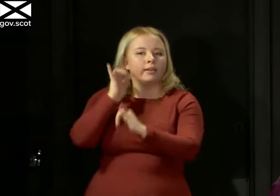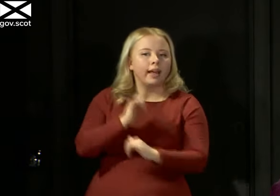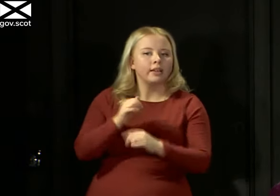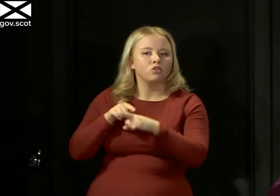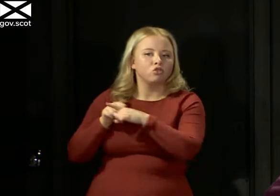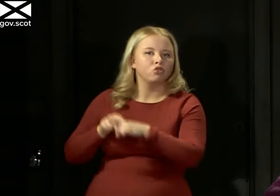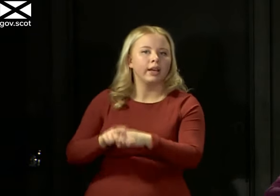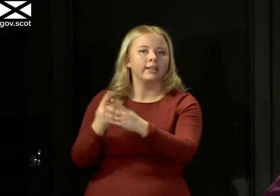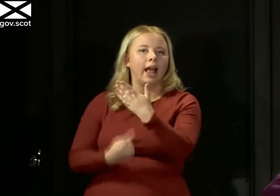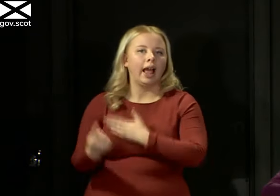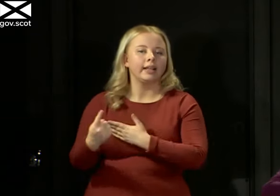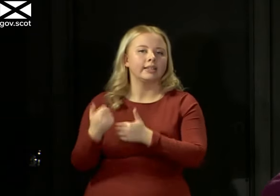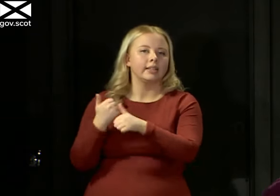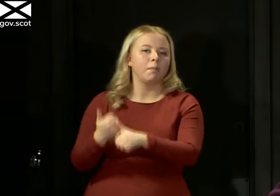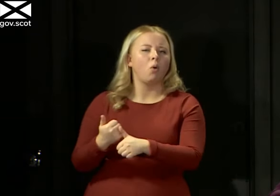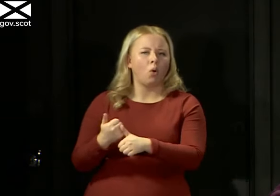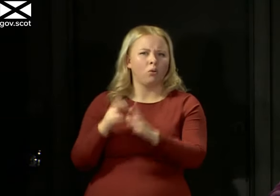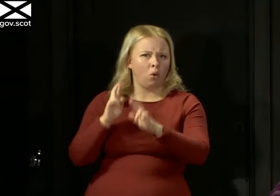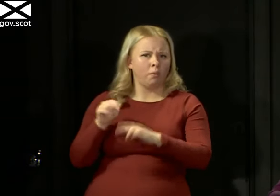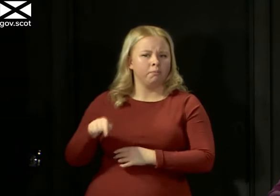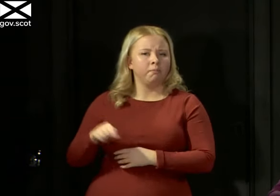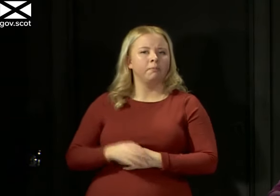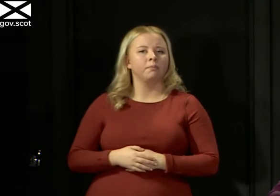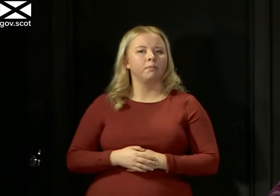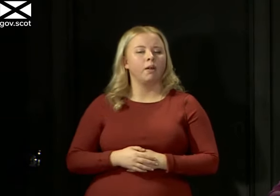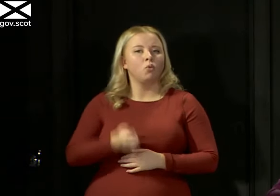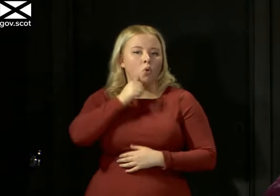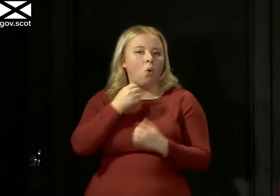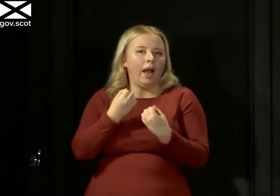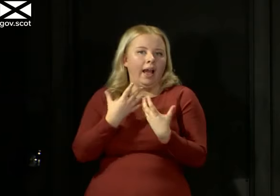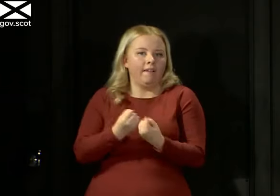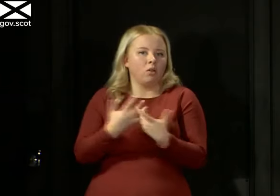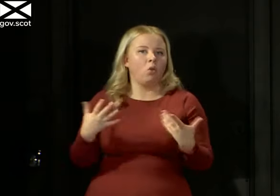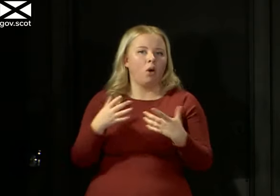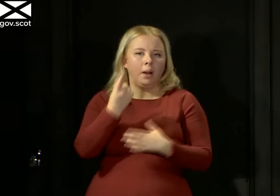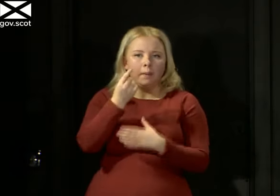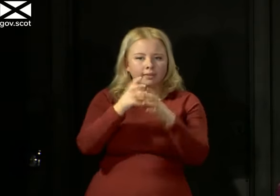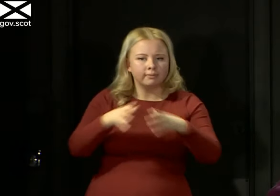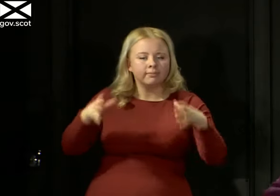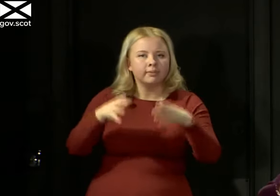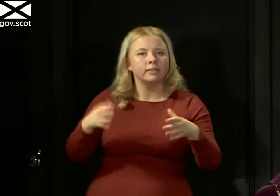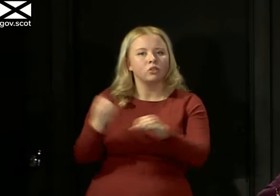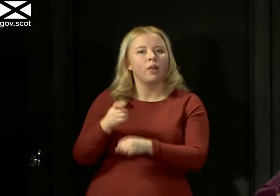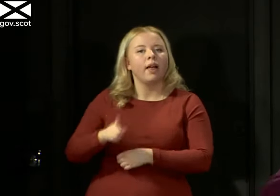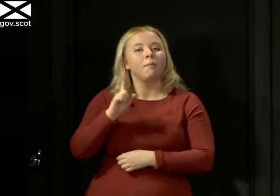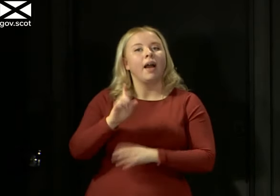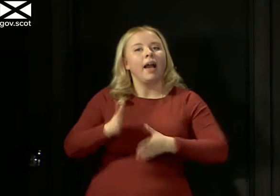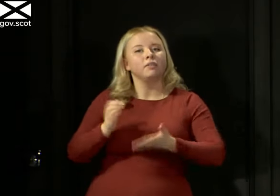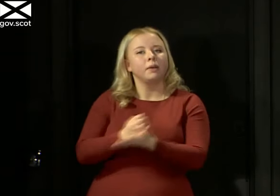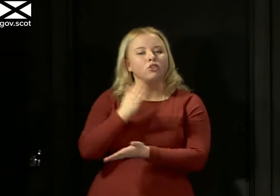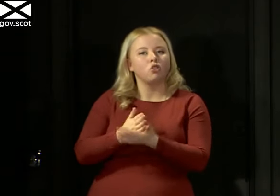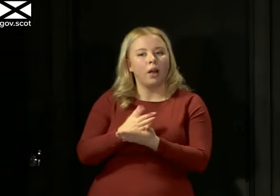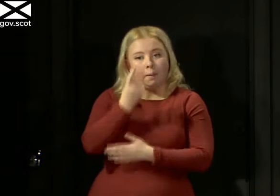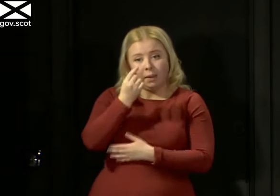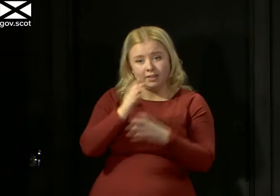although we're building, you know, quite a substantial capacity to do that, we have to be sure that that capacity, just as we don't want